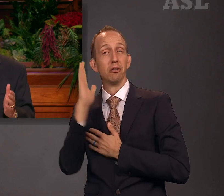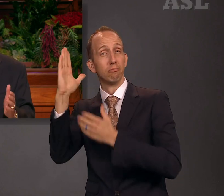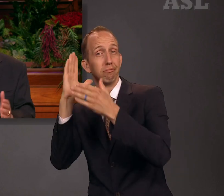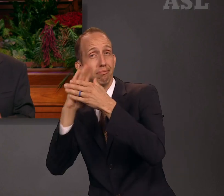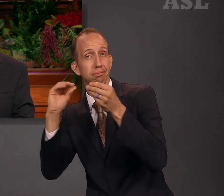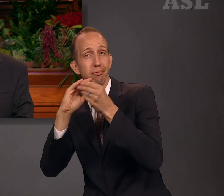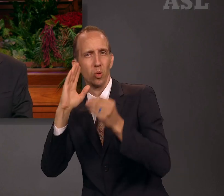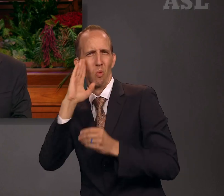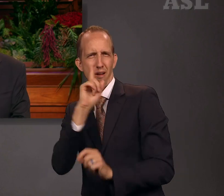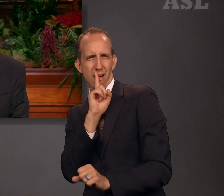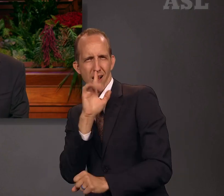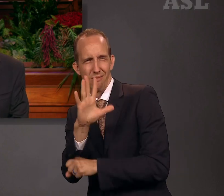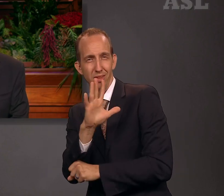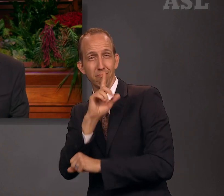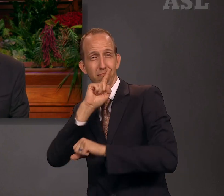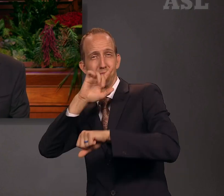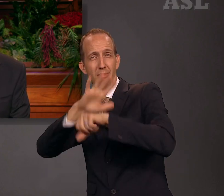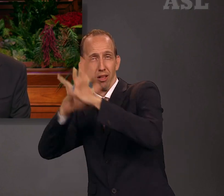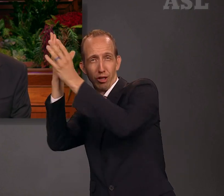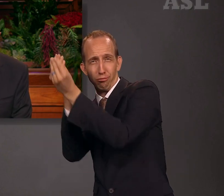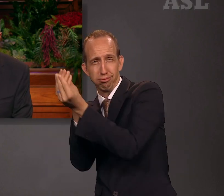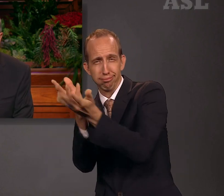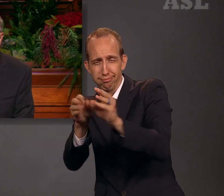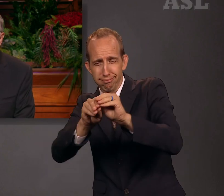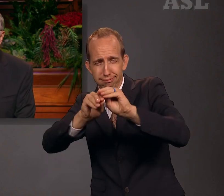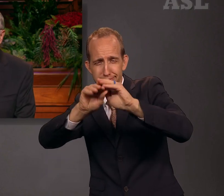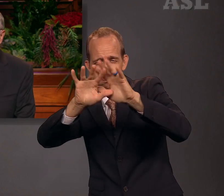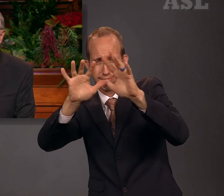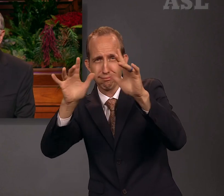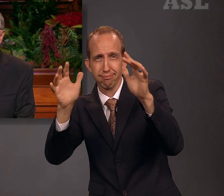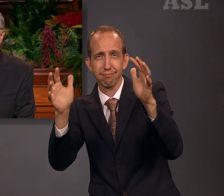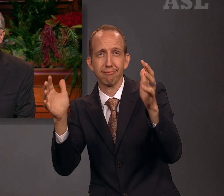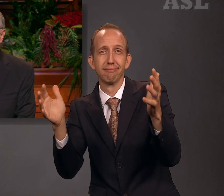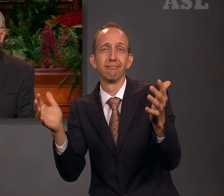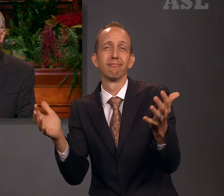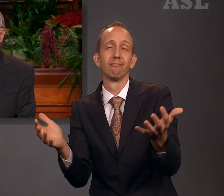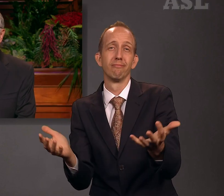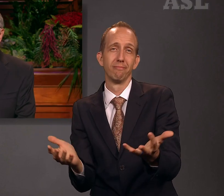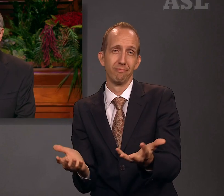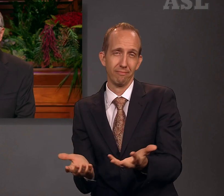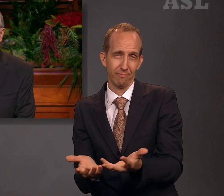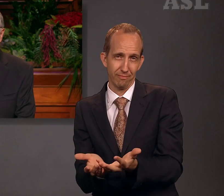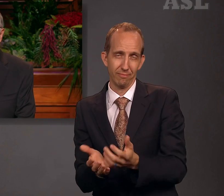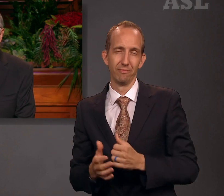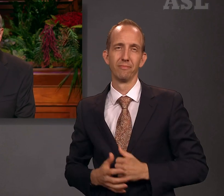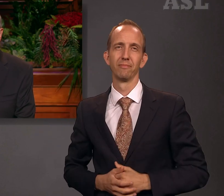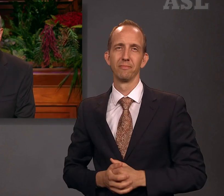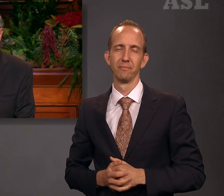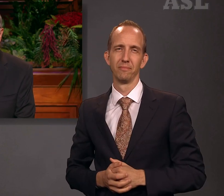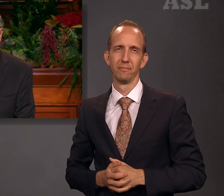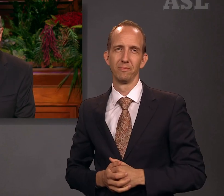covenant that would be fulfilled in the latter days, allowing all the earth to be blessed.